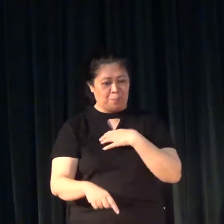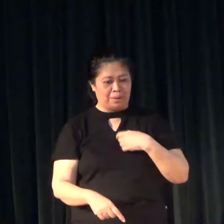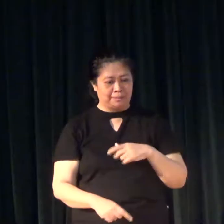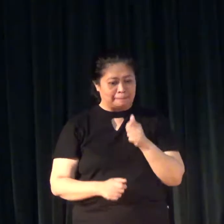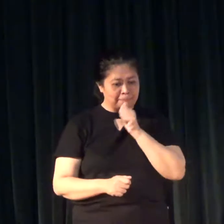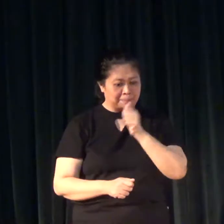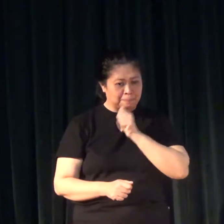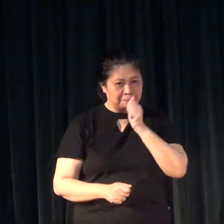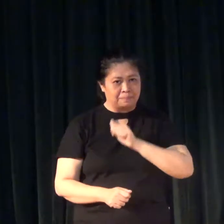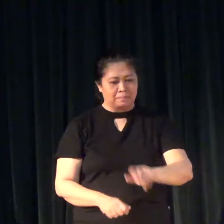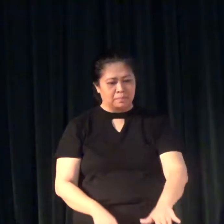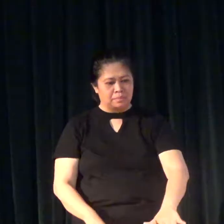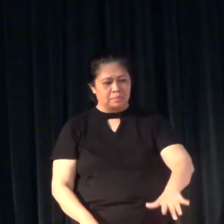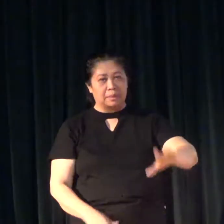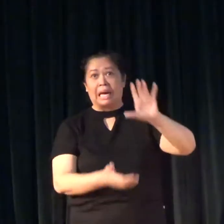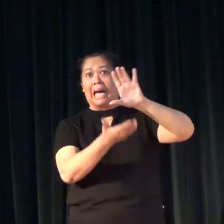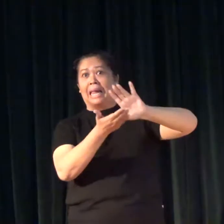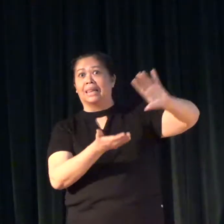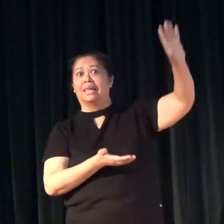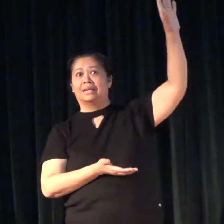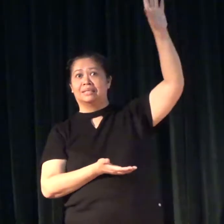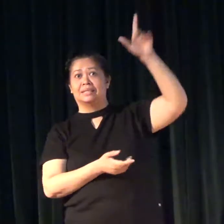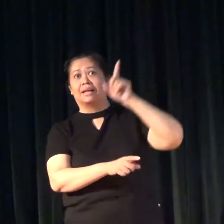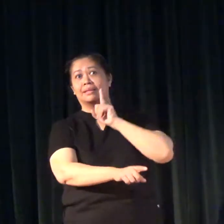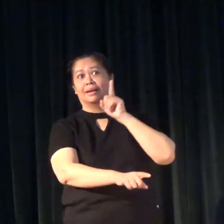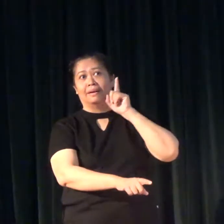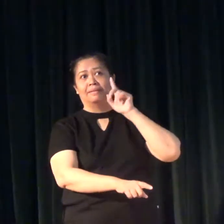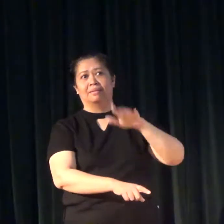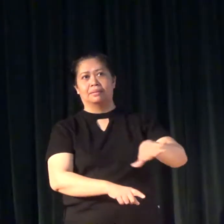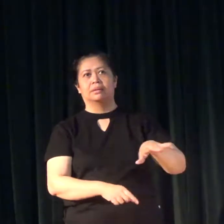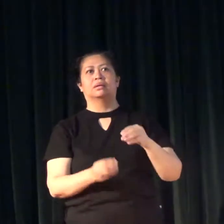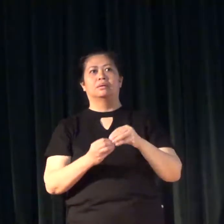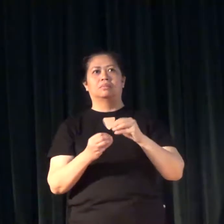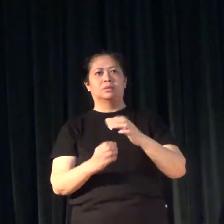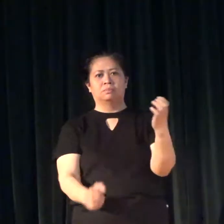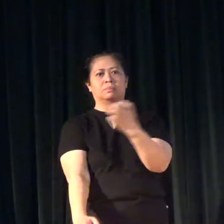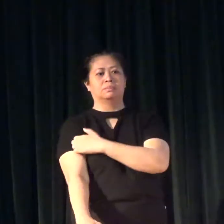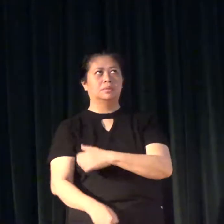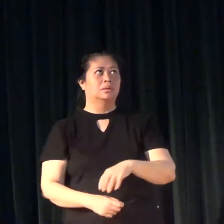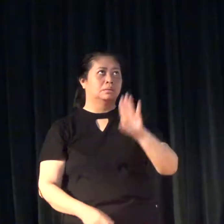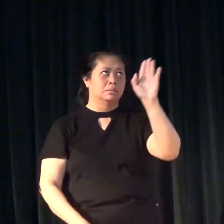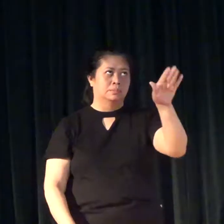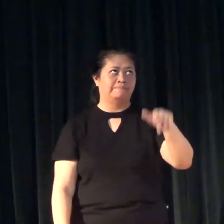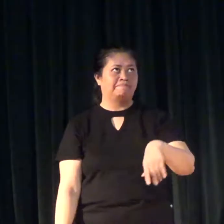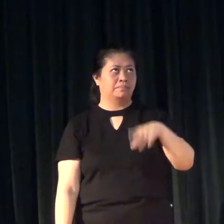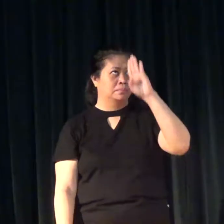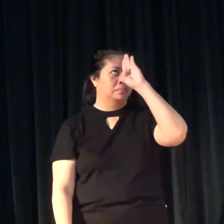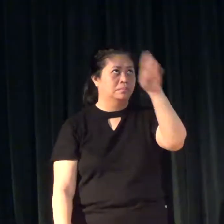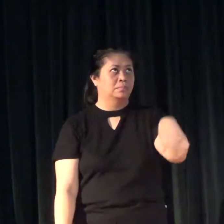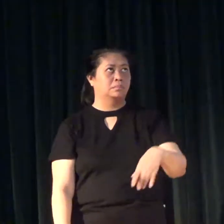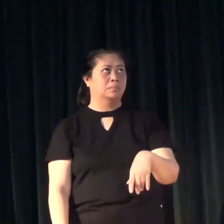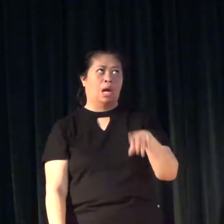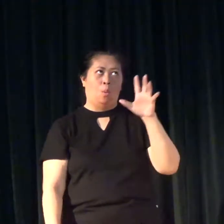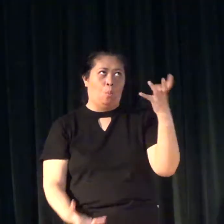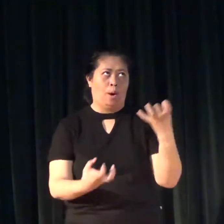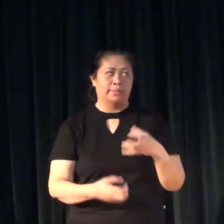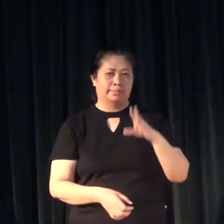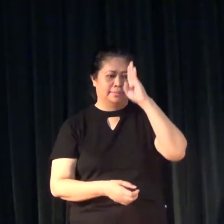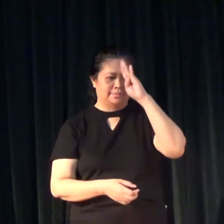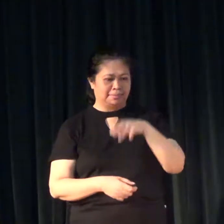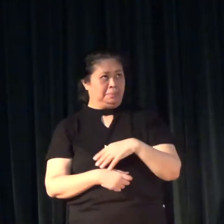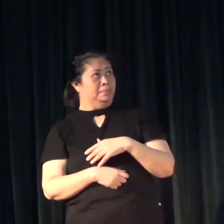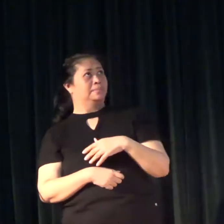But when they get to college level, they are more empowered and they are able to tell you what they want.